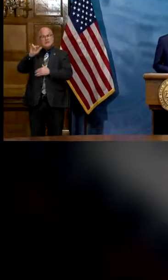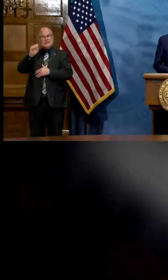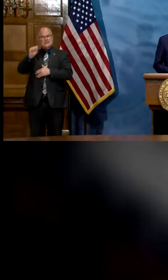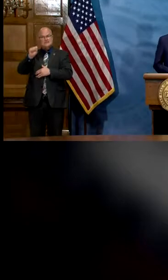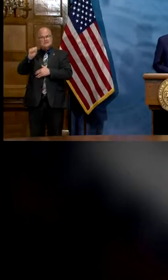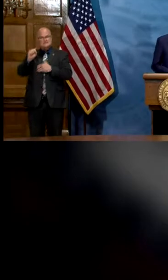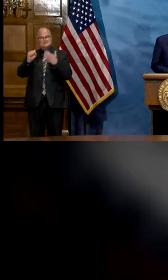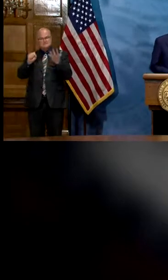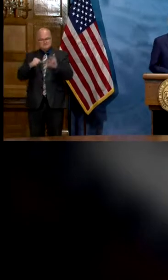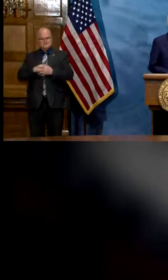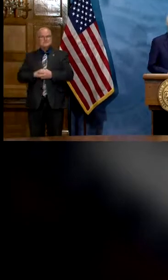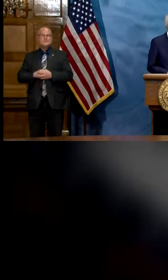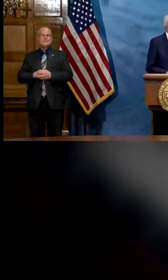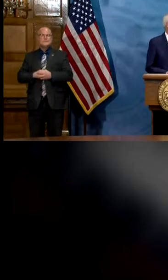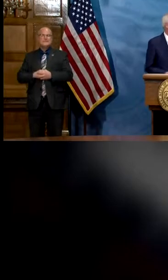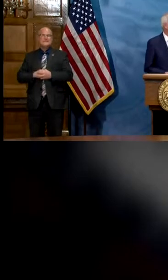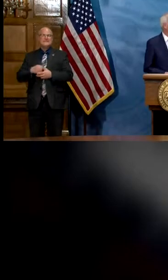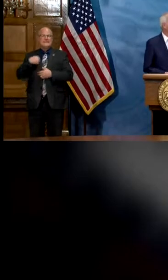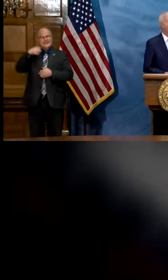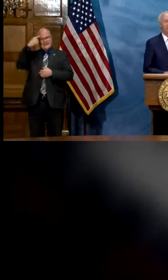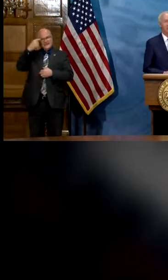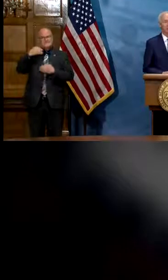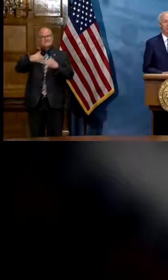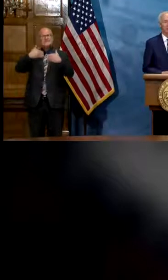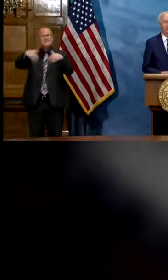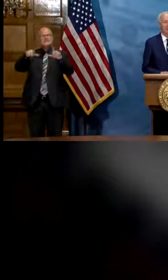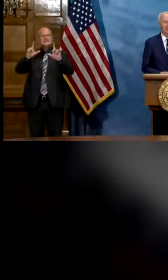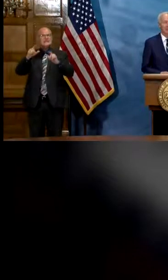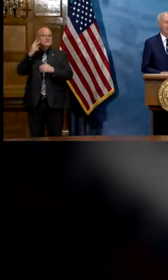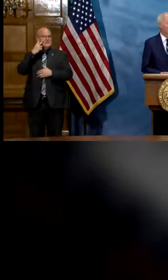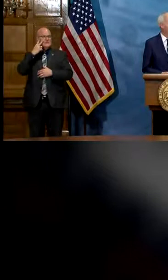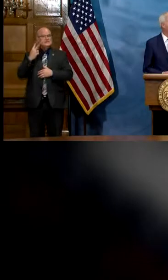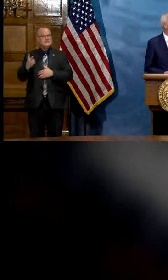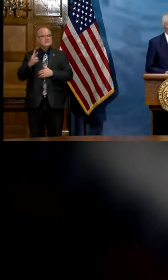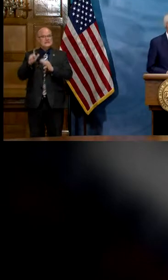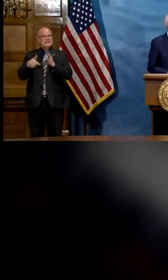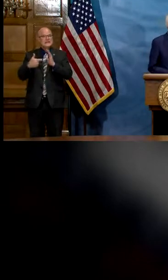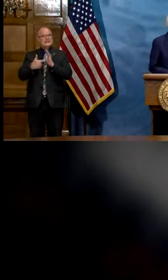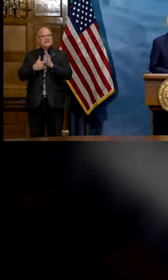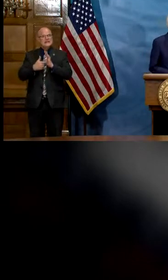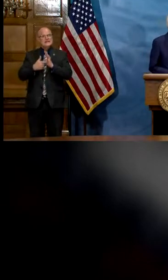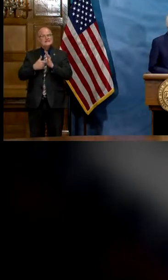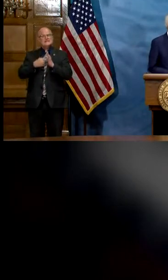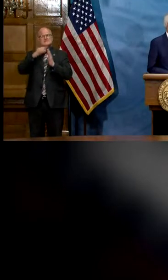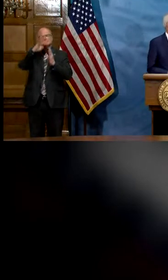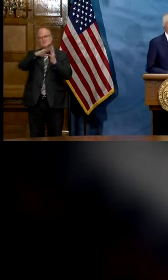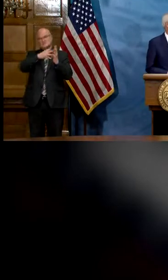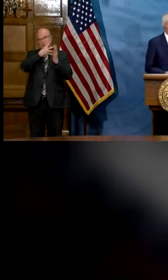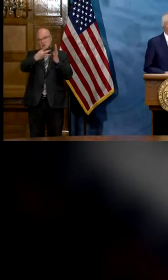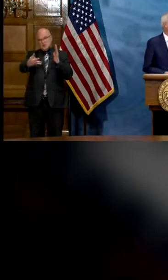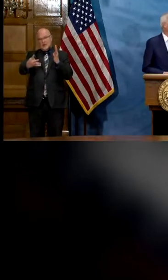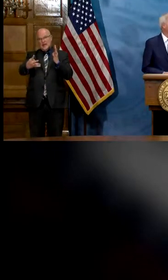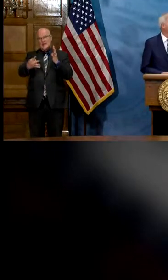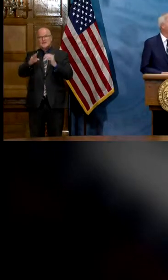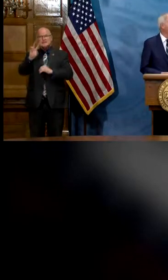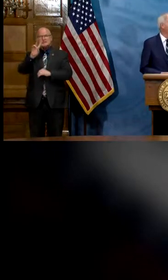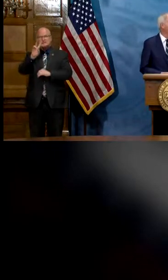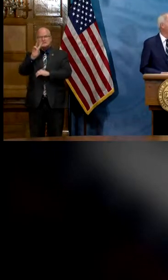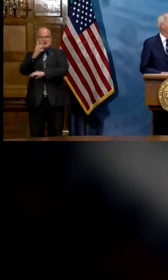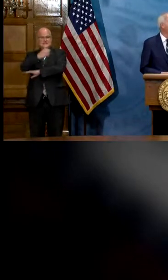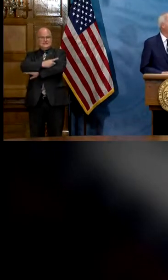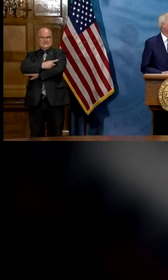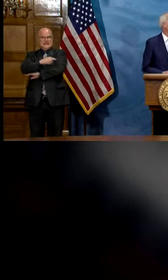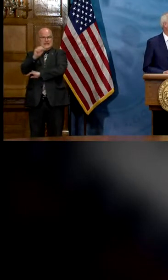well and I think the if you go to the next one you'll see this in graph form which is a seven day rolling